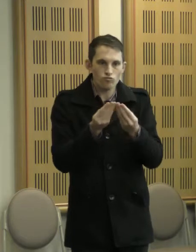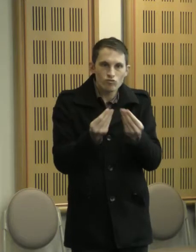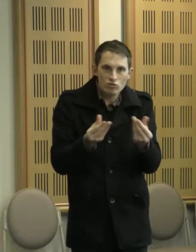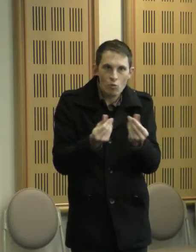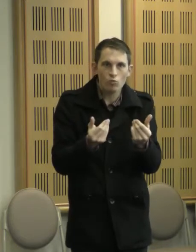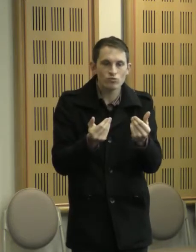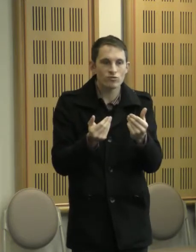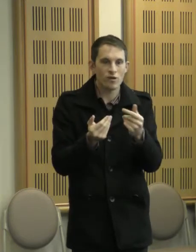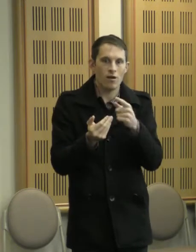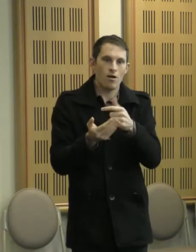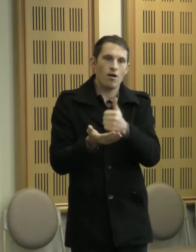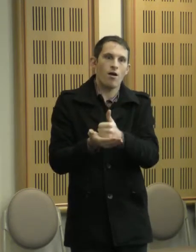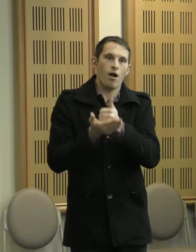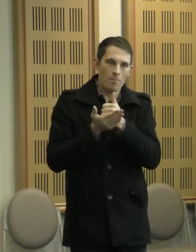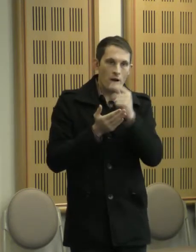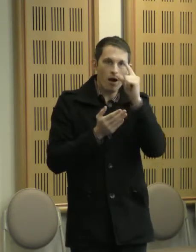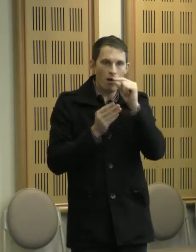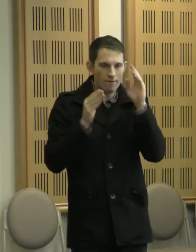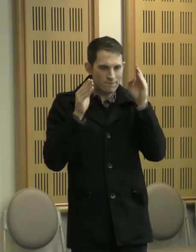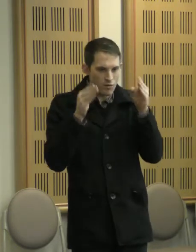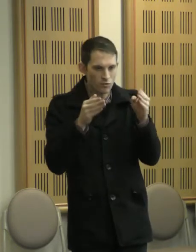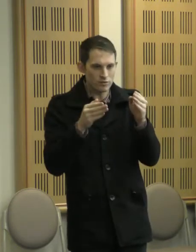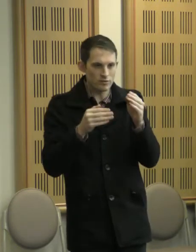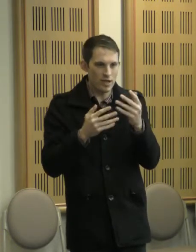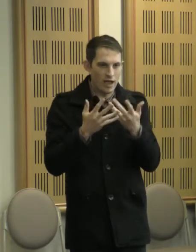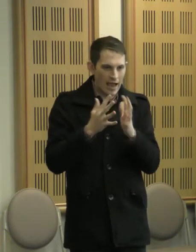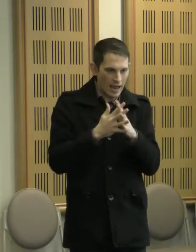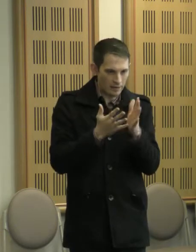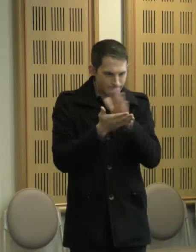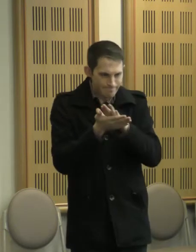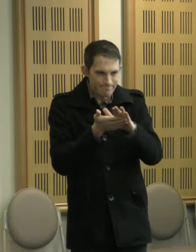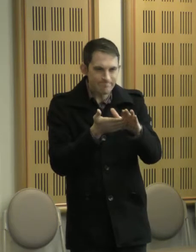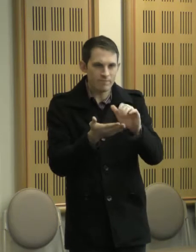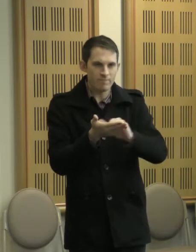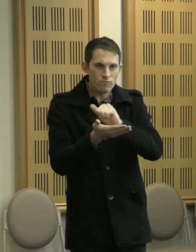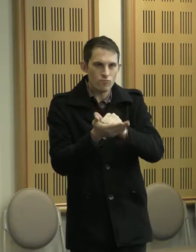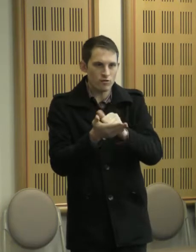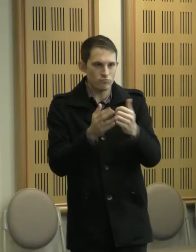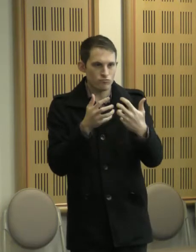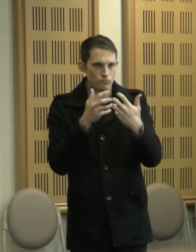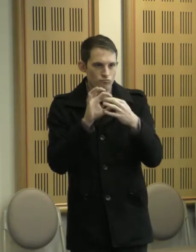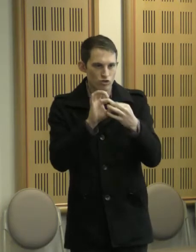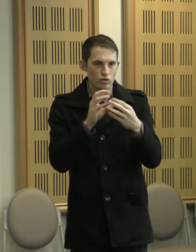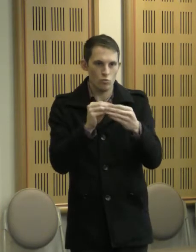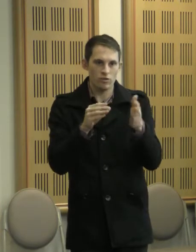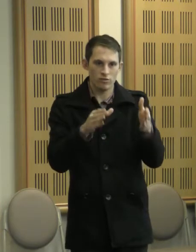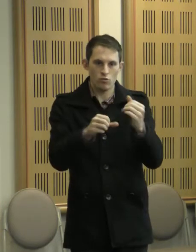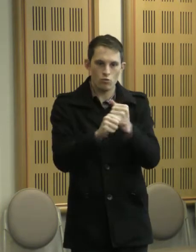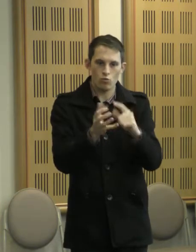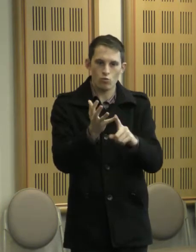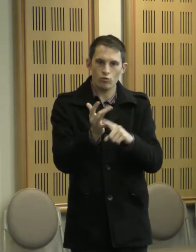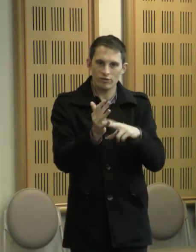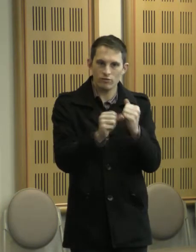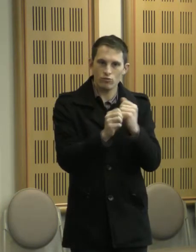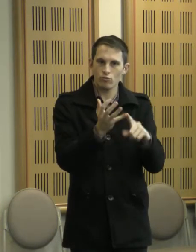that allowed us to focus on consolidating and formalising our relationship with Goolam Goolam, as well